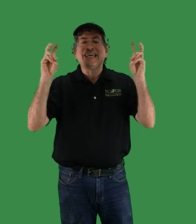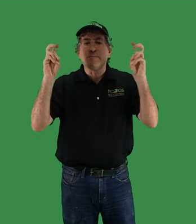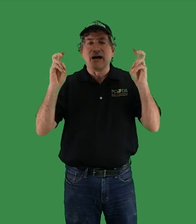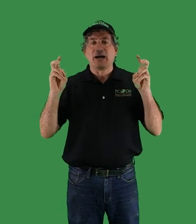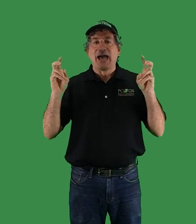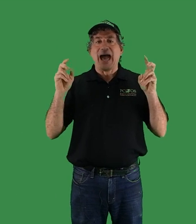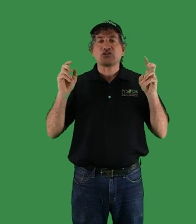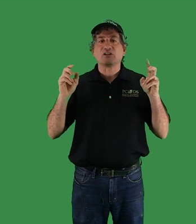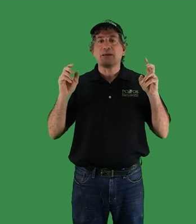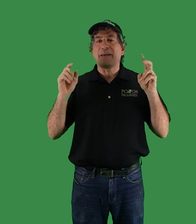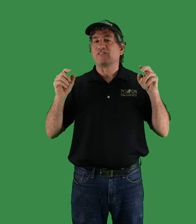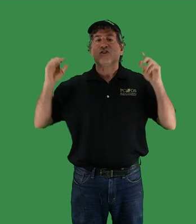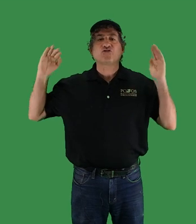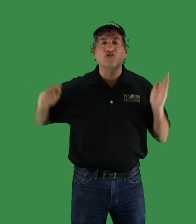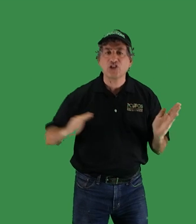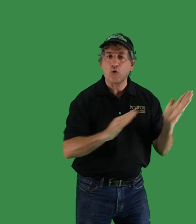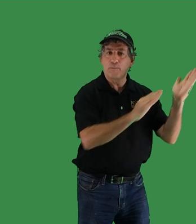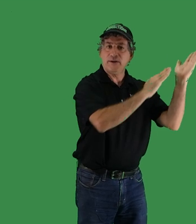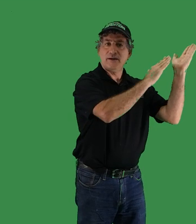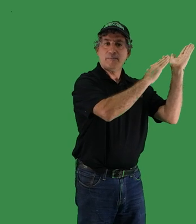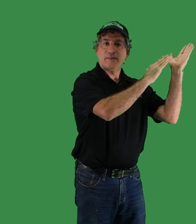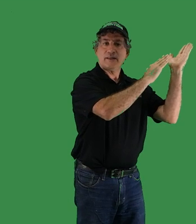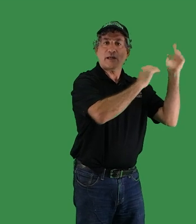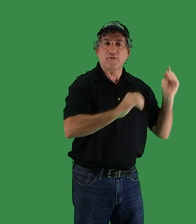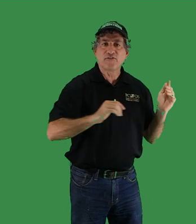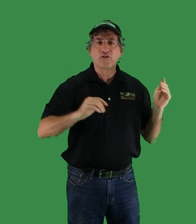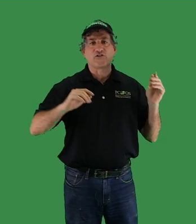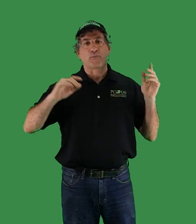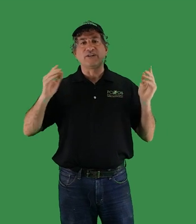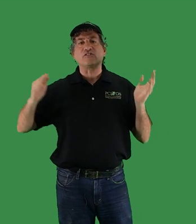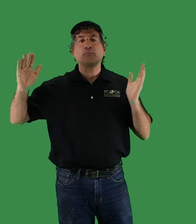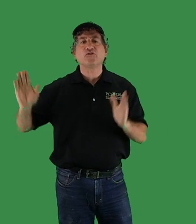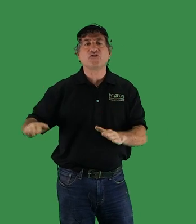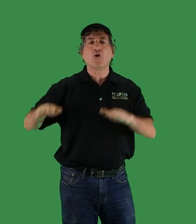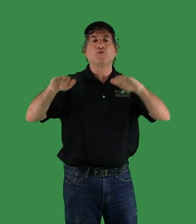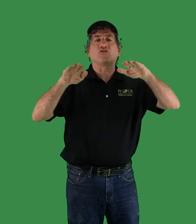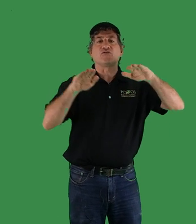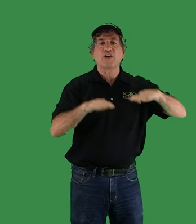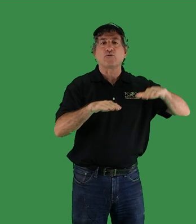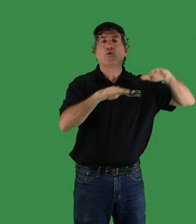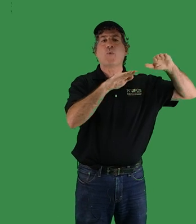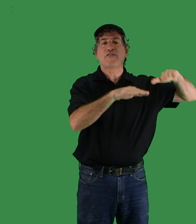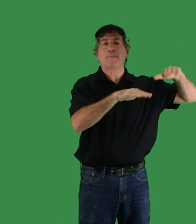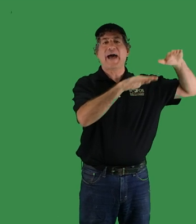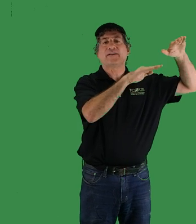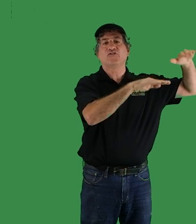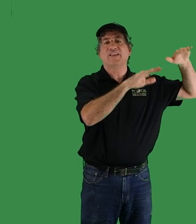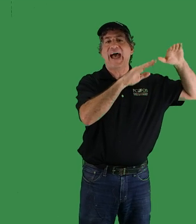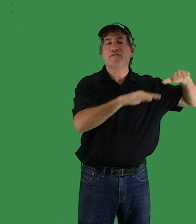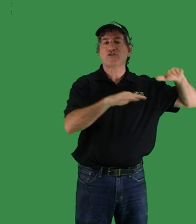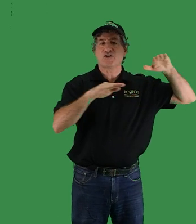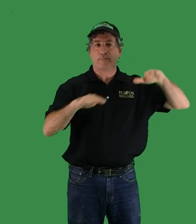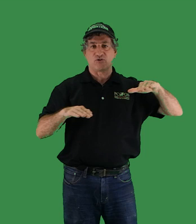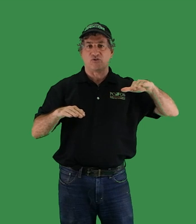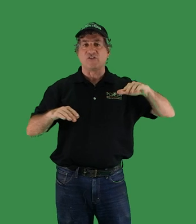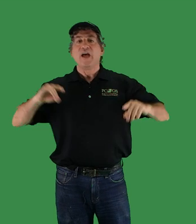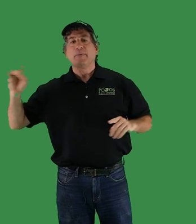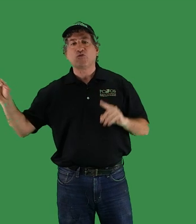klima actually meant slope. It referred to the predictable zones of general weather patterns and average temperatures between